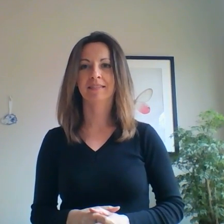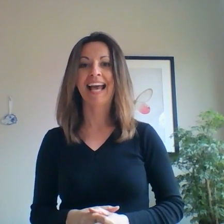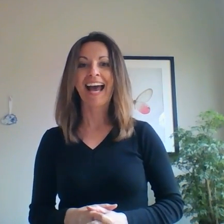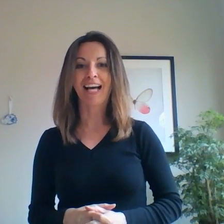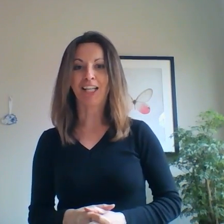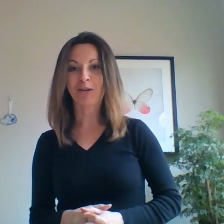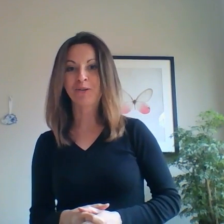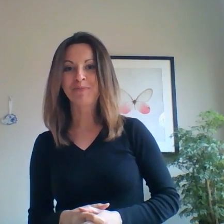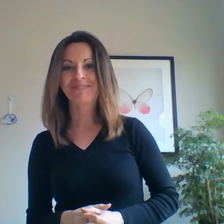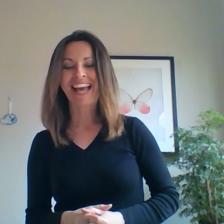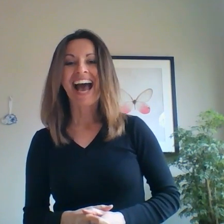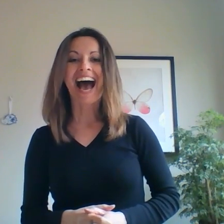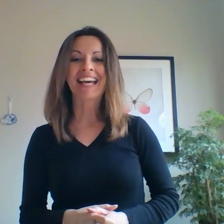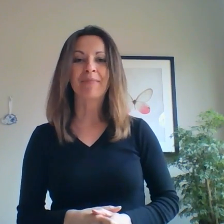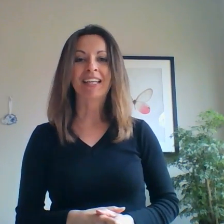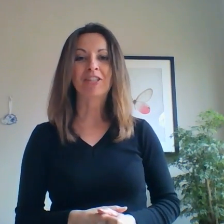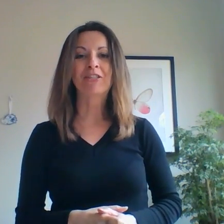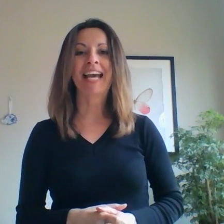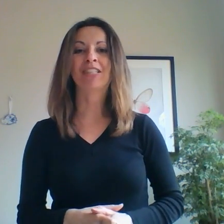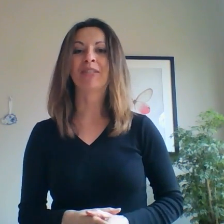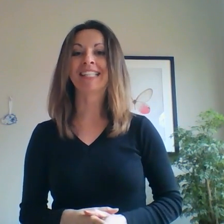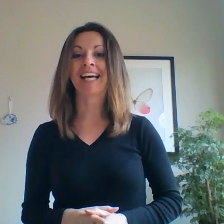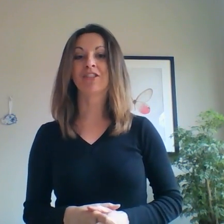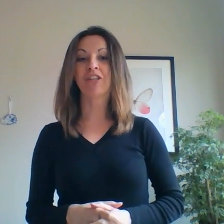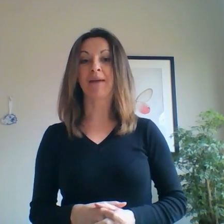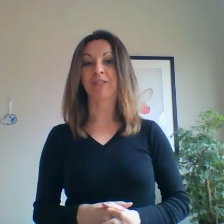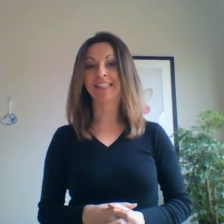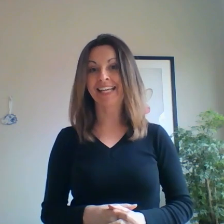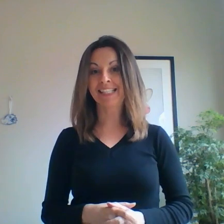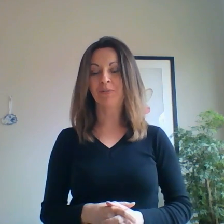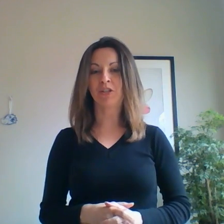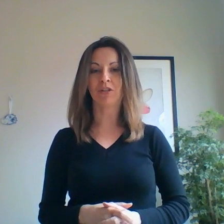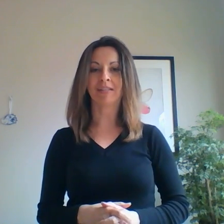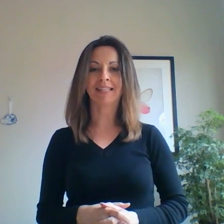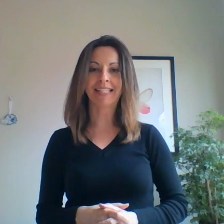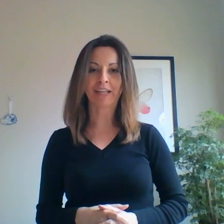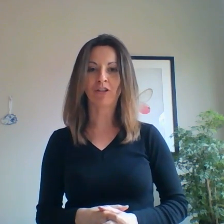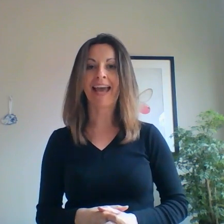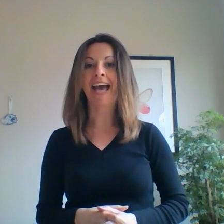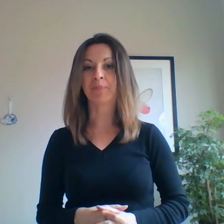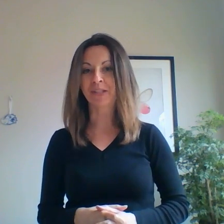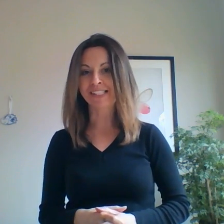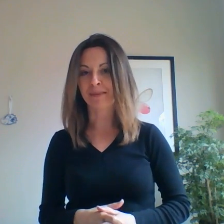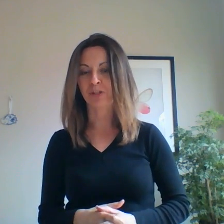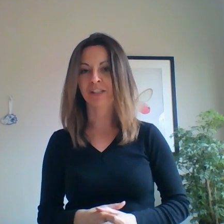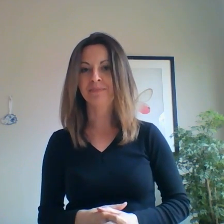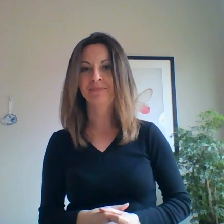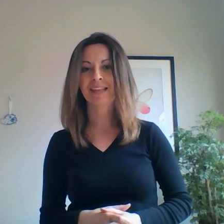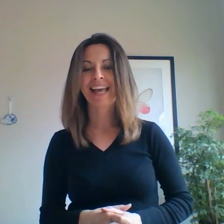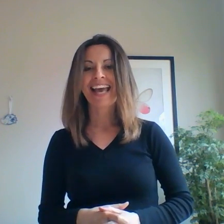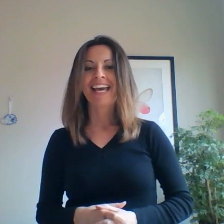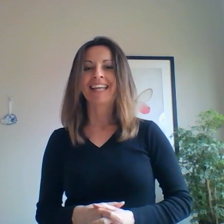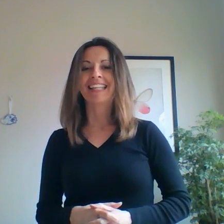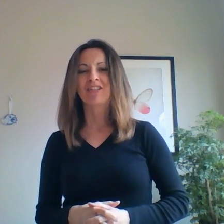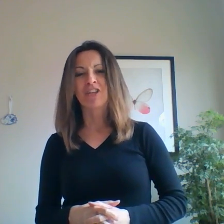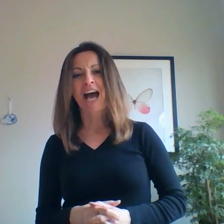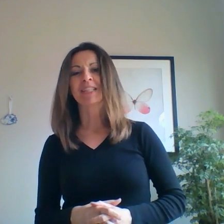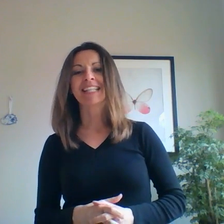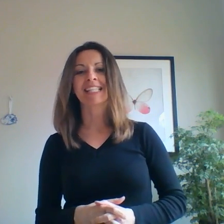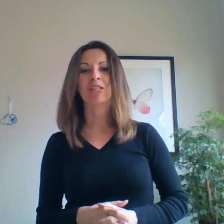Hello, I am here today to discuss chapter six which is on sensation and perception. This chapter tends to